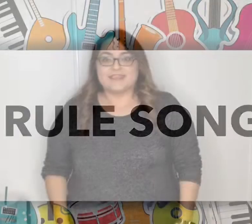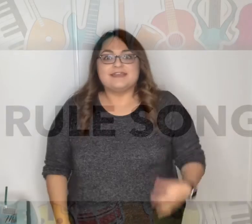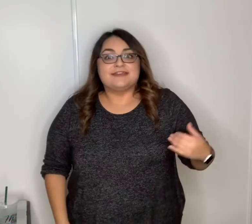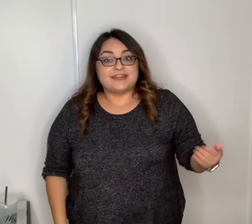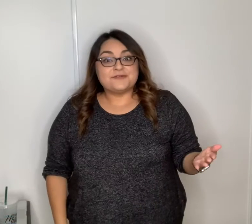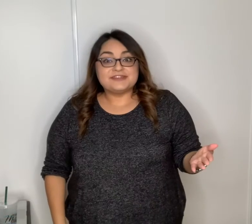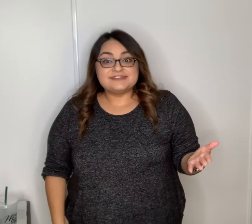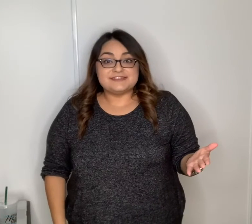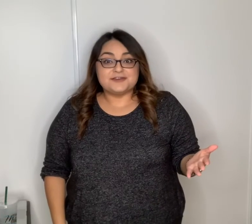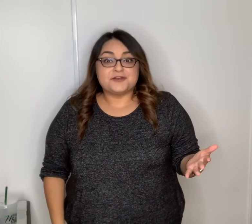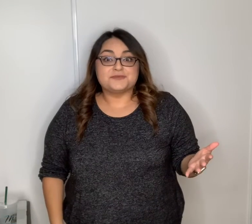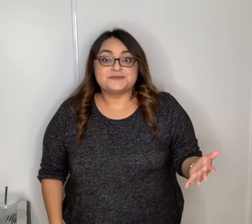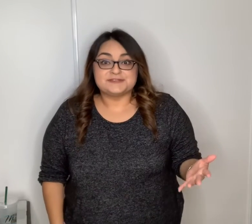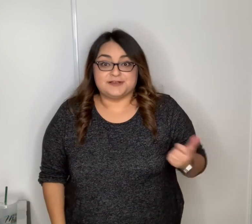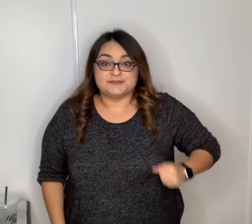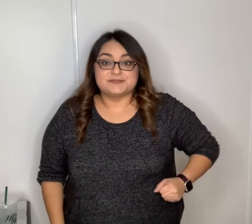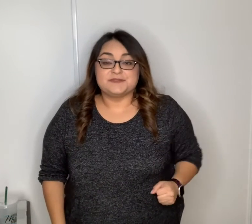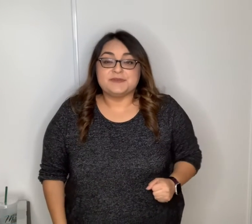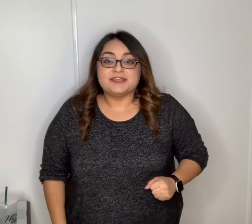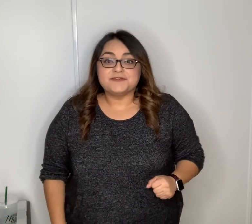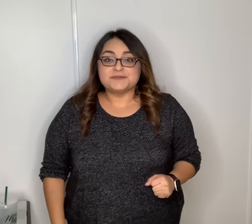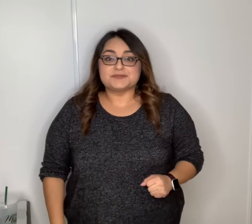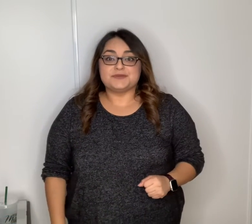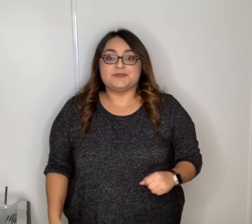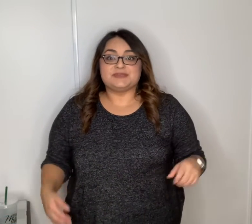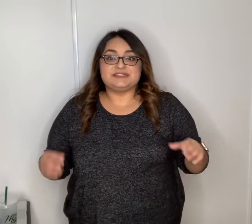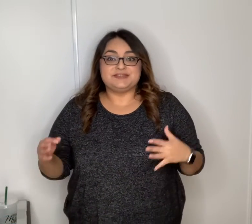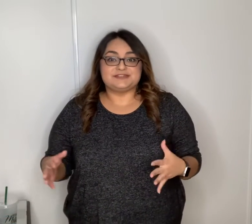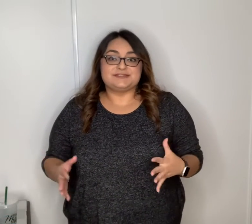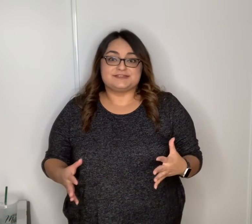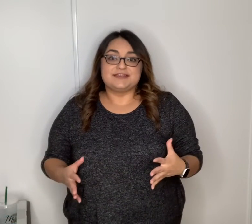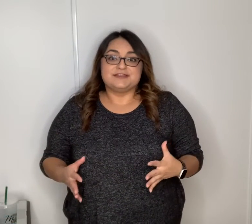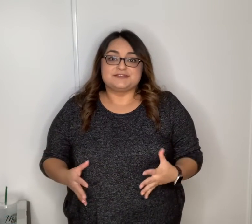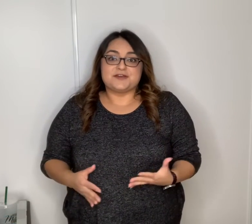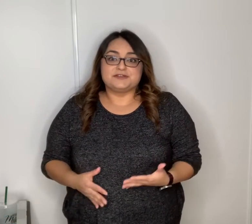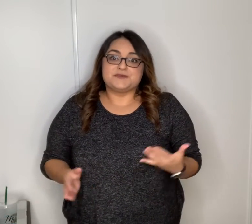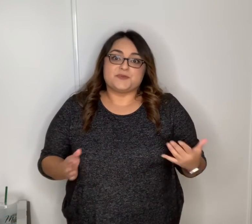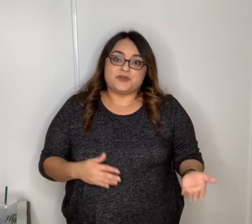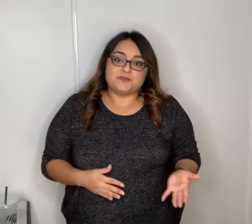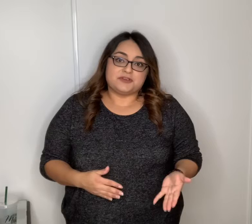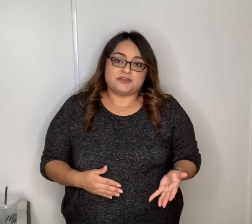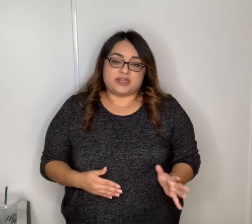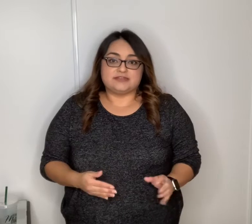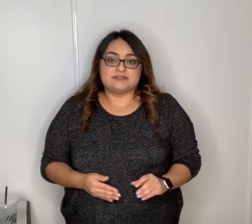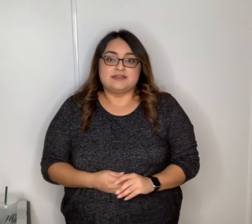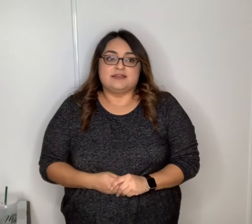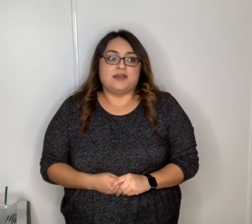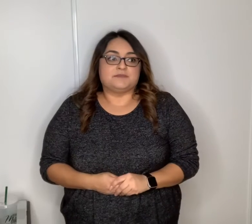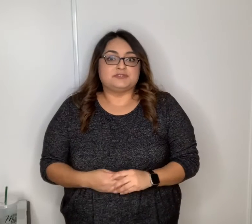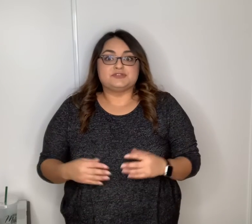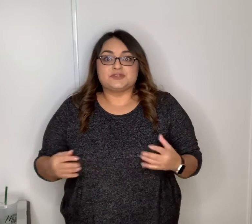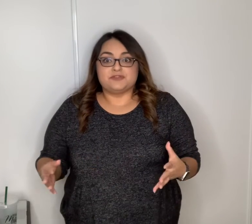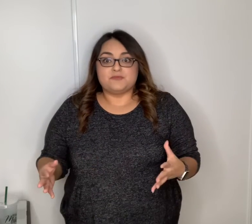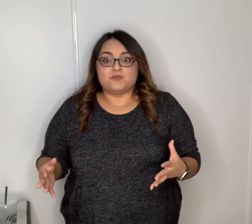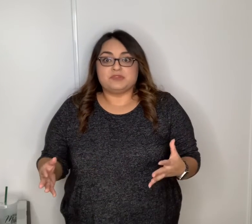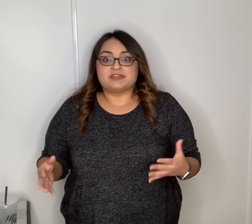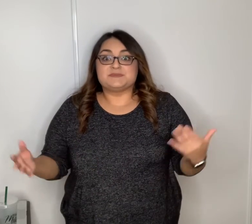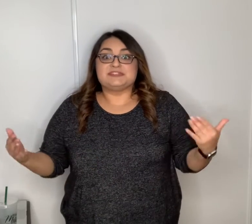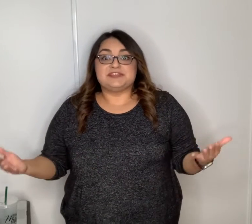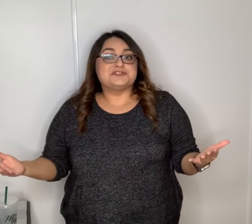now we're going to sing our rule song so at the beginning of the school year we teach this song to our primary grades um to show them the expectations